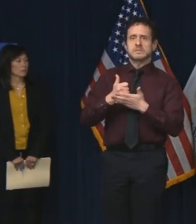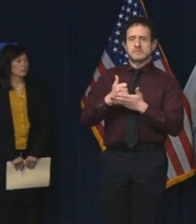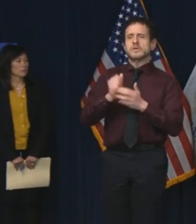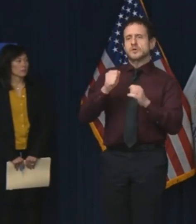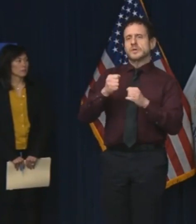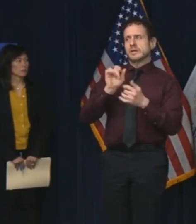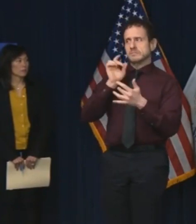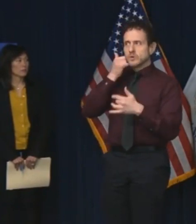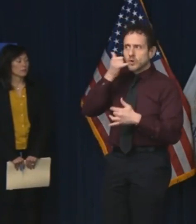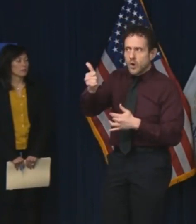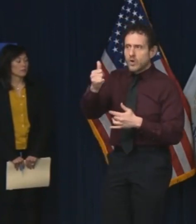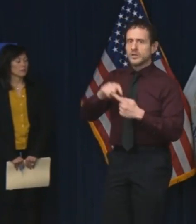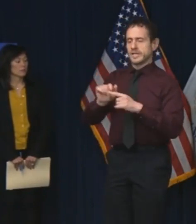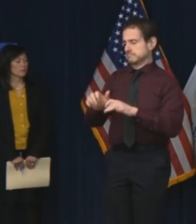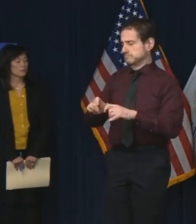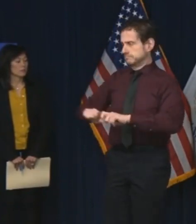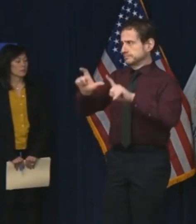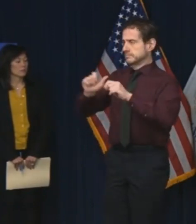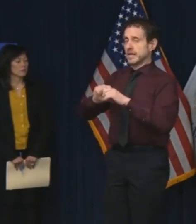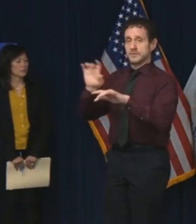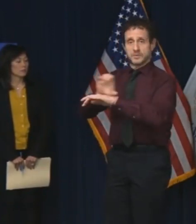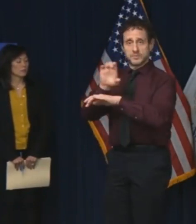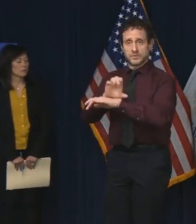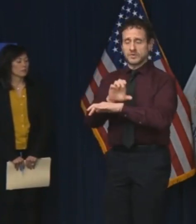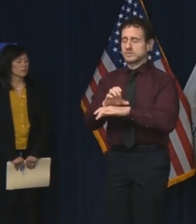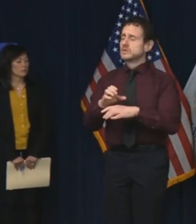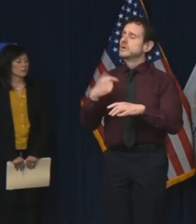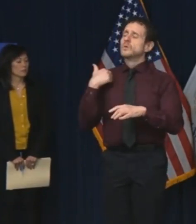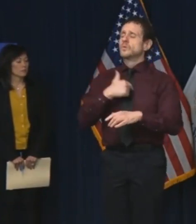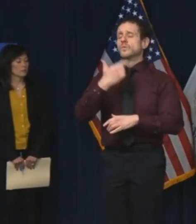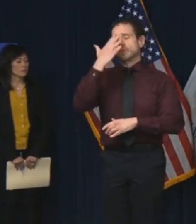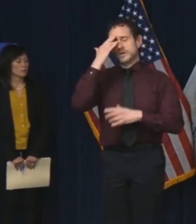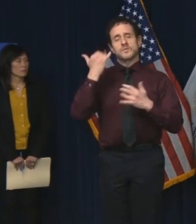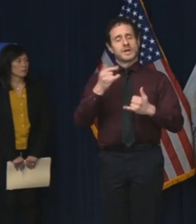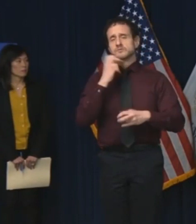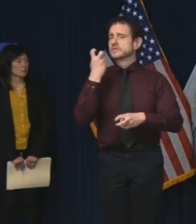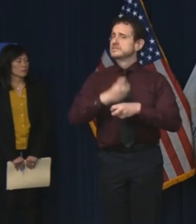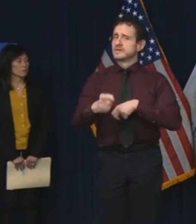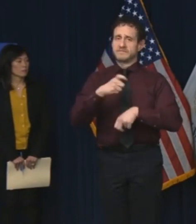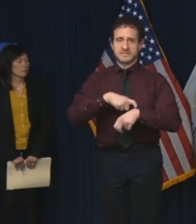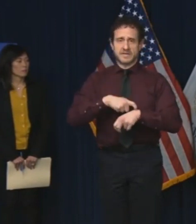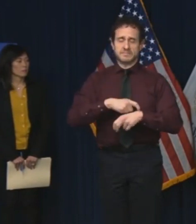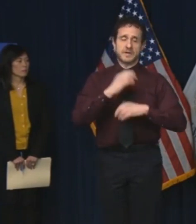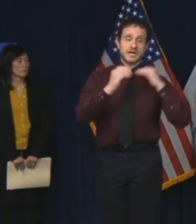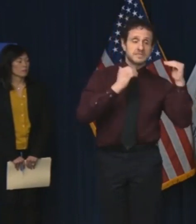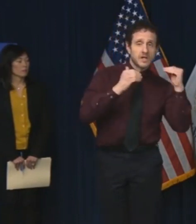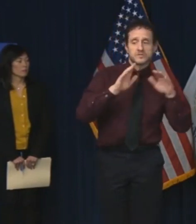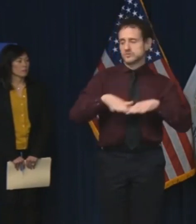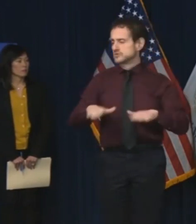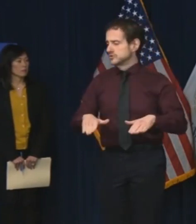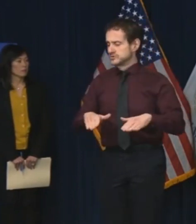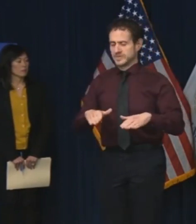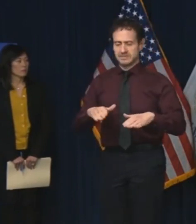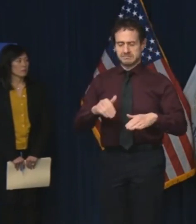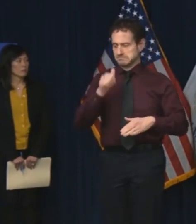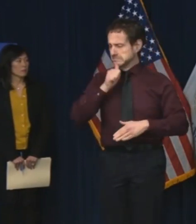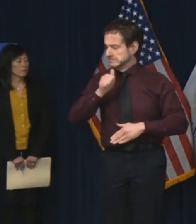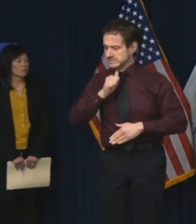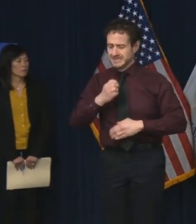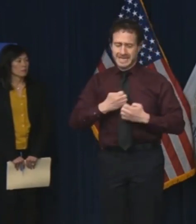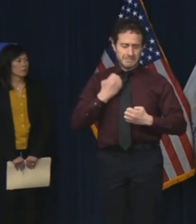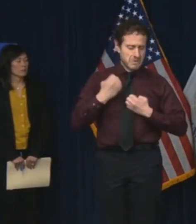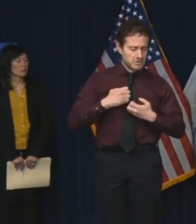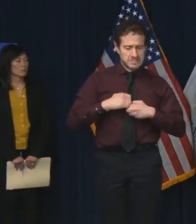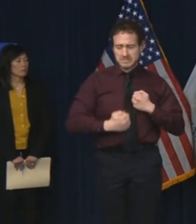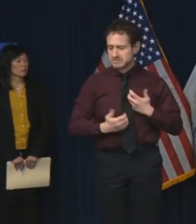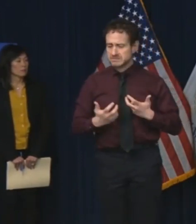really hard time, financially and emotionally, for adults and children alike, and overall for too many people